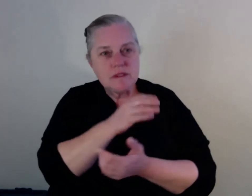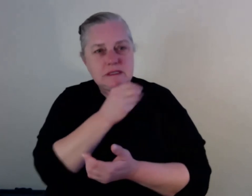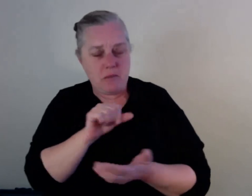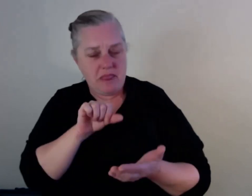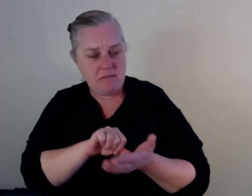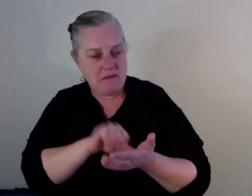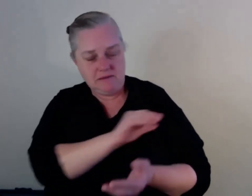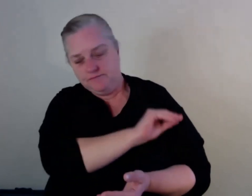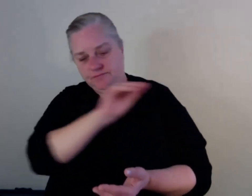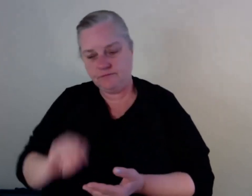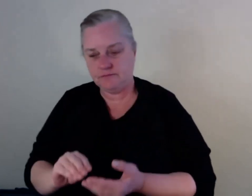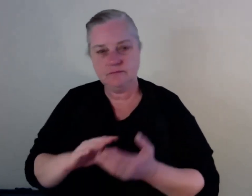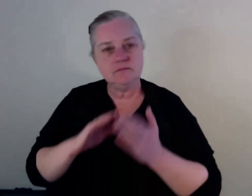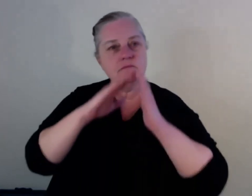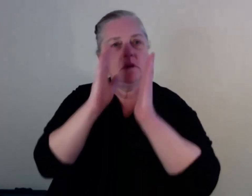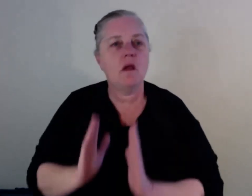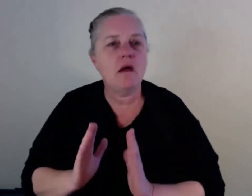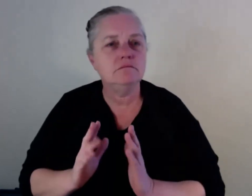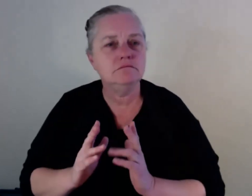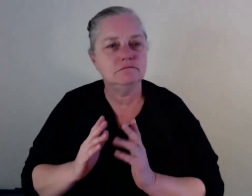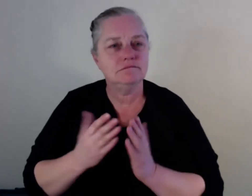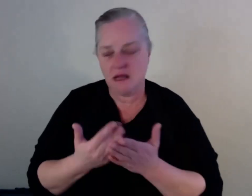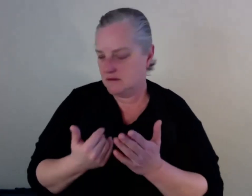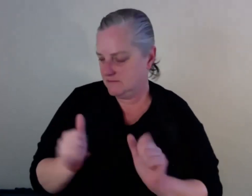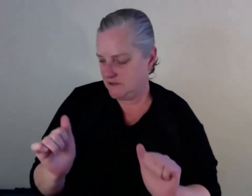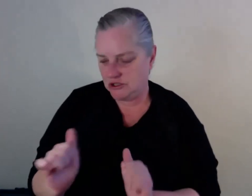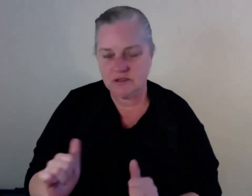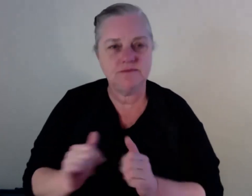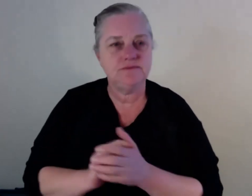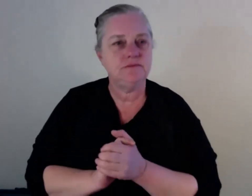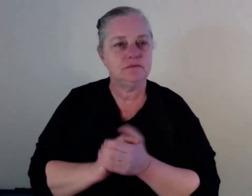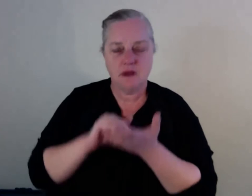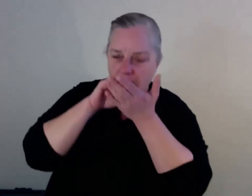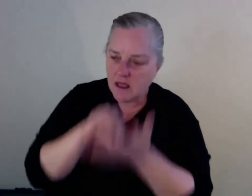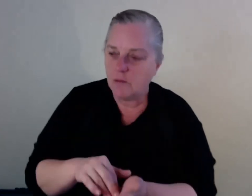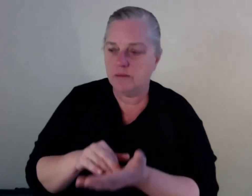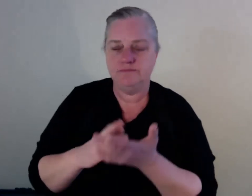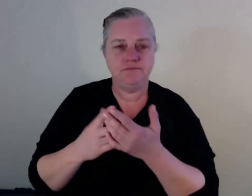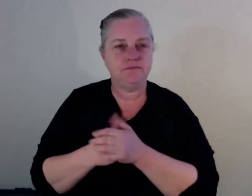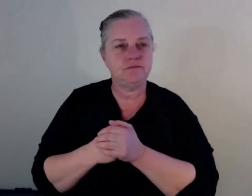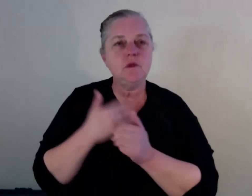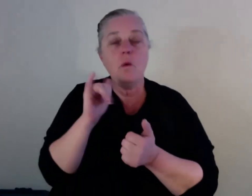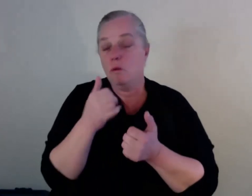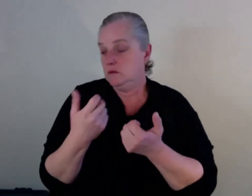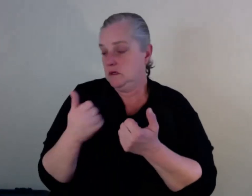drugs and do anything. But even if they do, they can use it in a safe environment so they don't die under a bridge. You know?